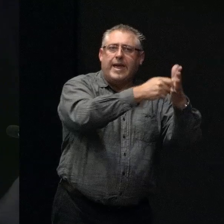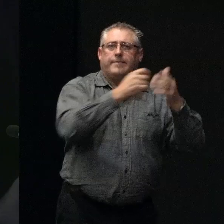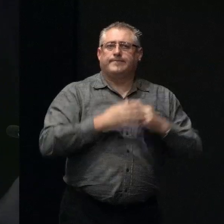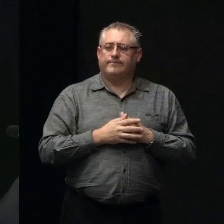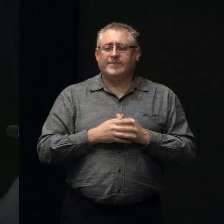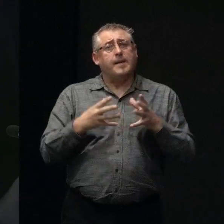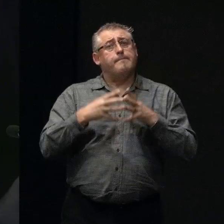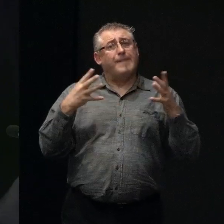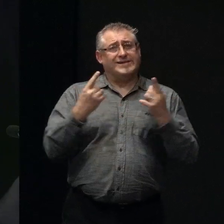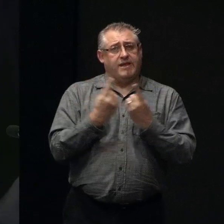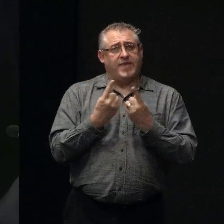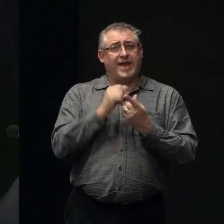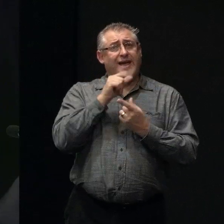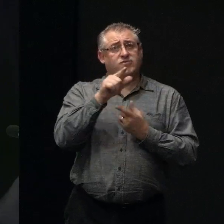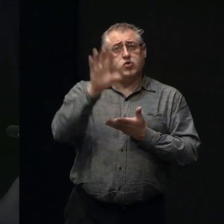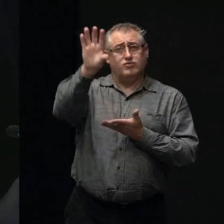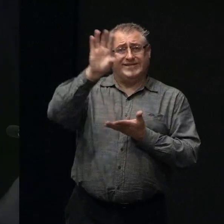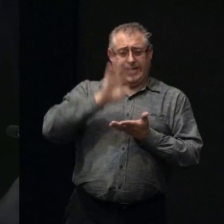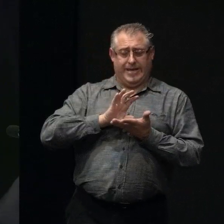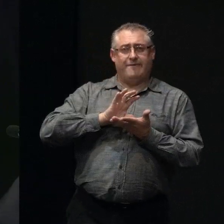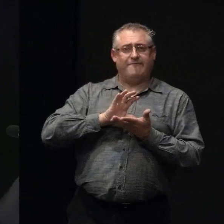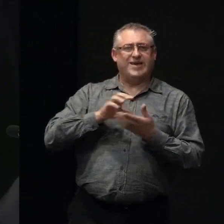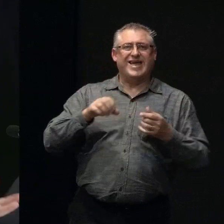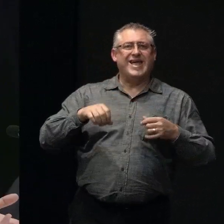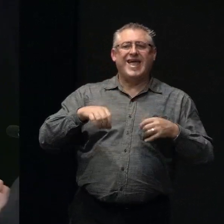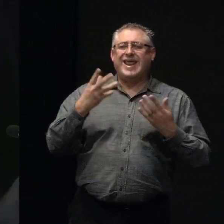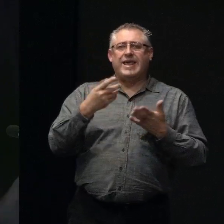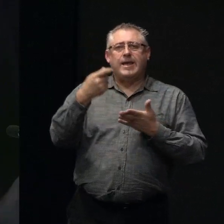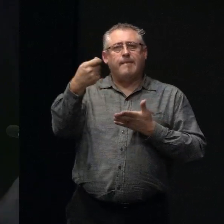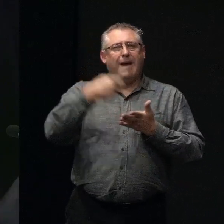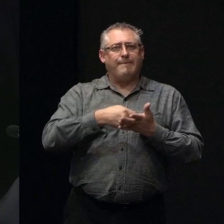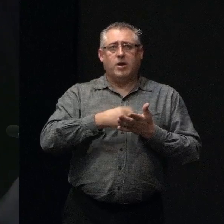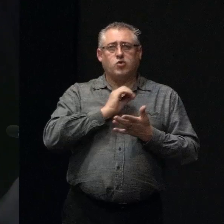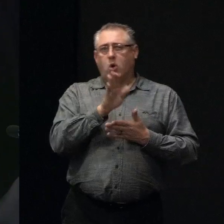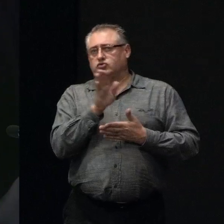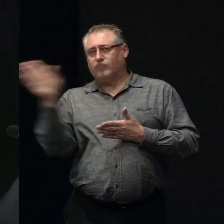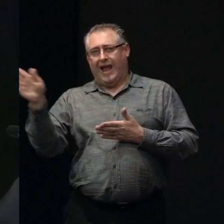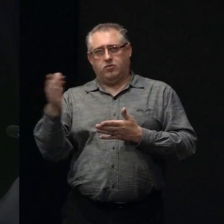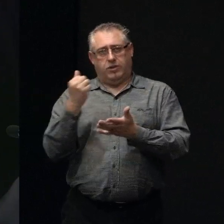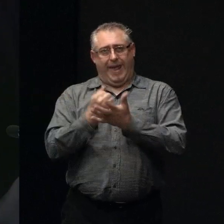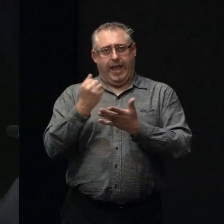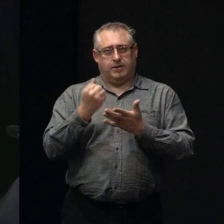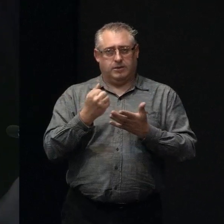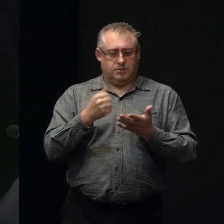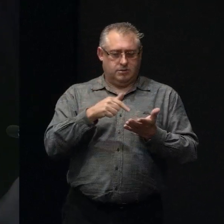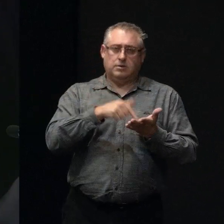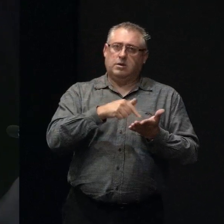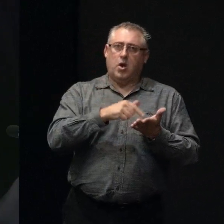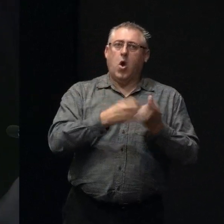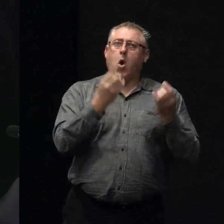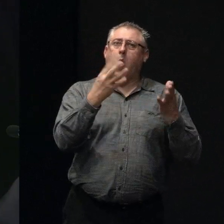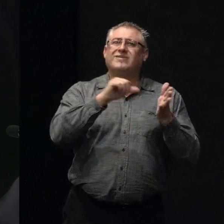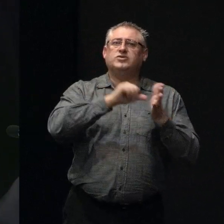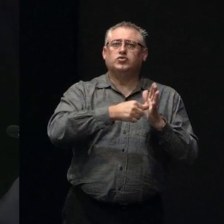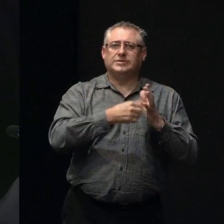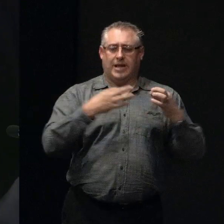suppose the biggest thing is that if you receive any payments that don't come directly to the bank, so let us know about them because often the insurance company,